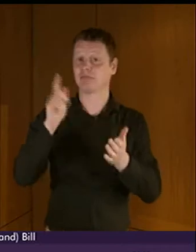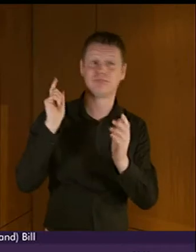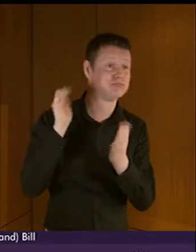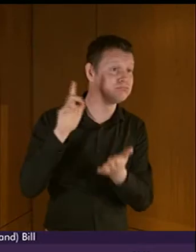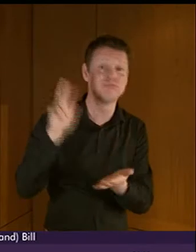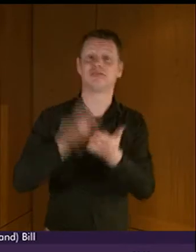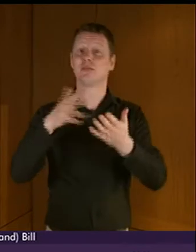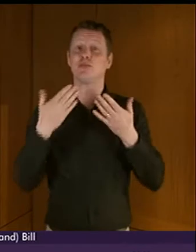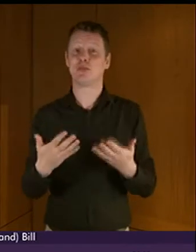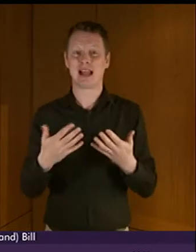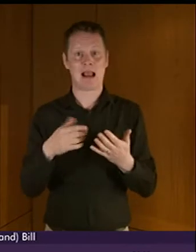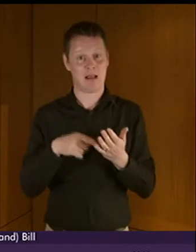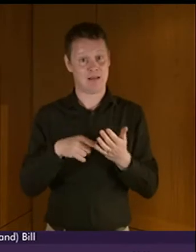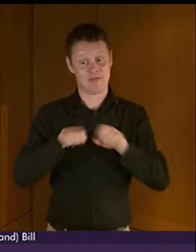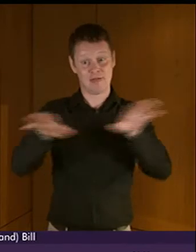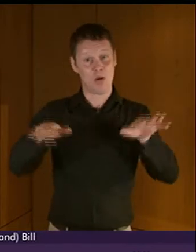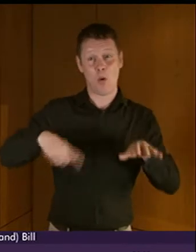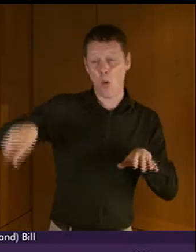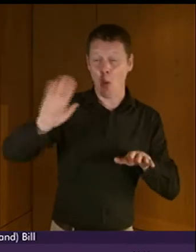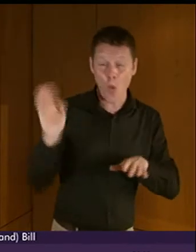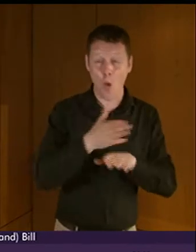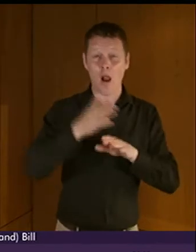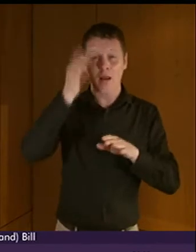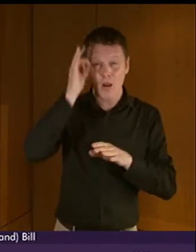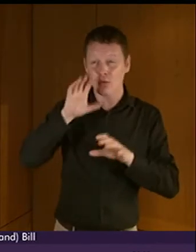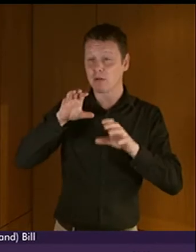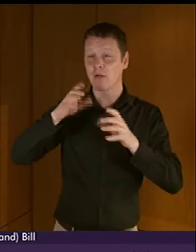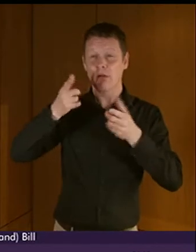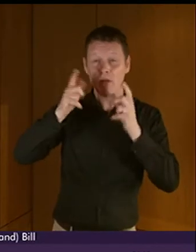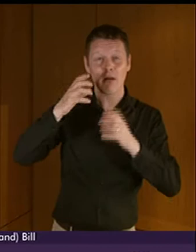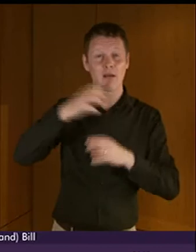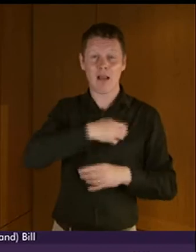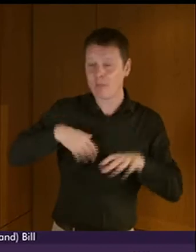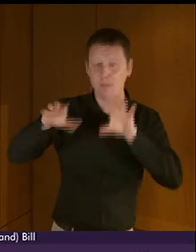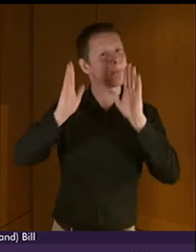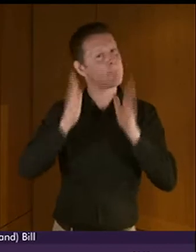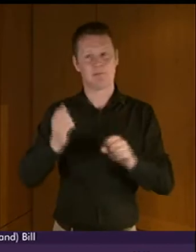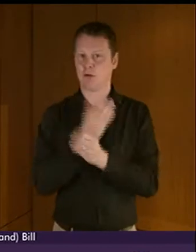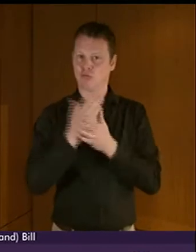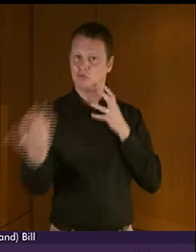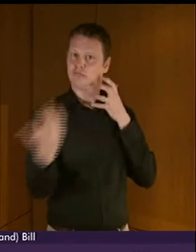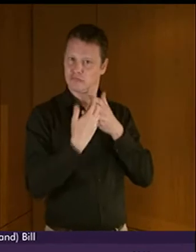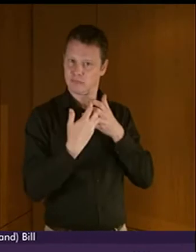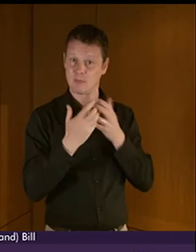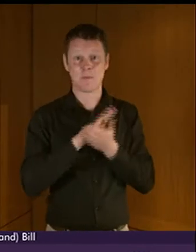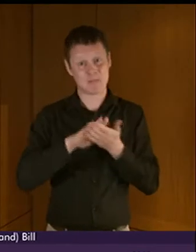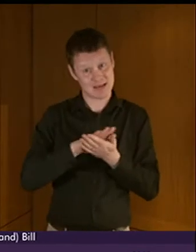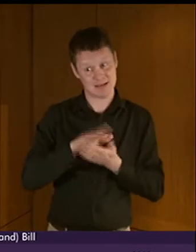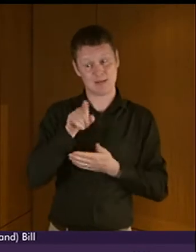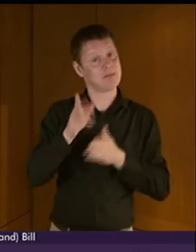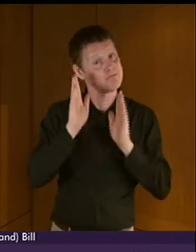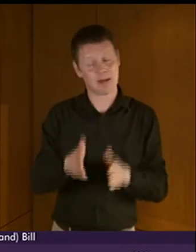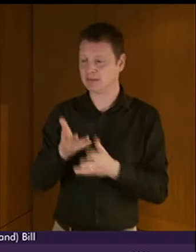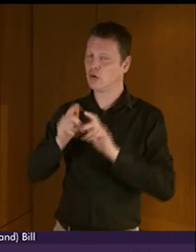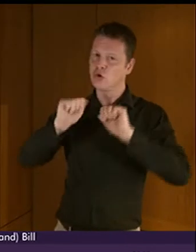their plans are meaningful and reflect the needs of the BSL community. Effective engagement and consultation with BSL users will be